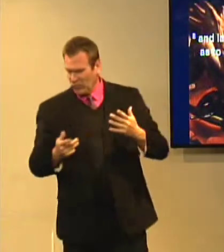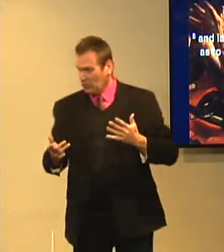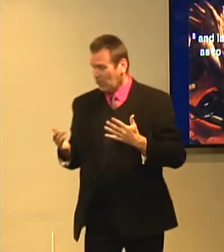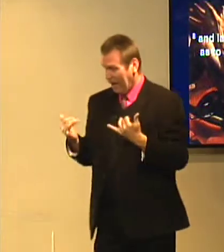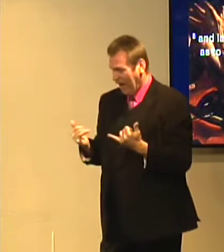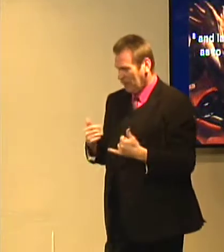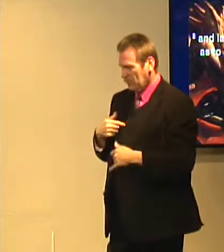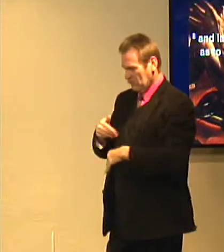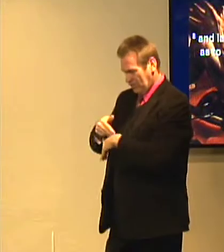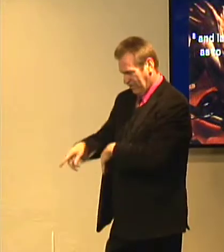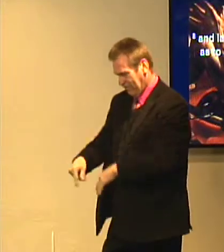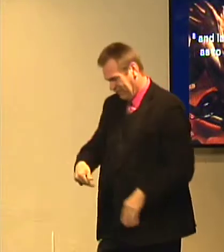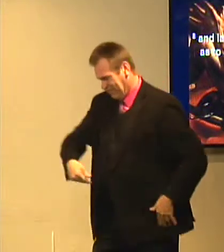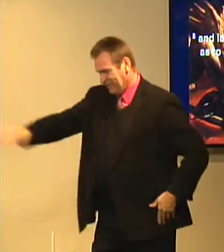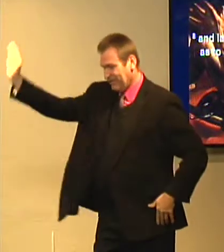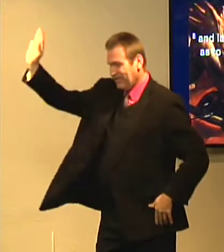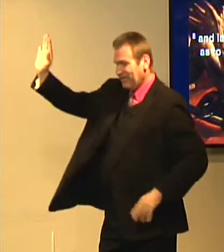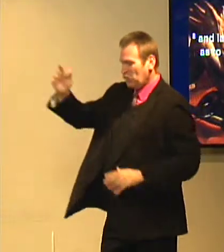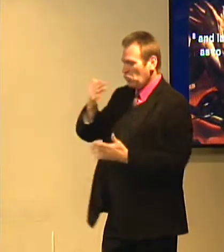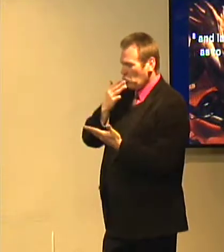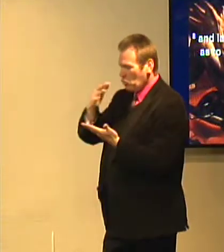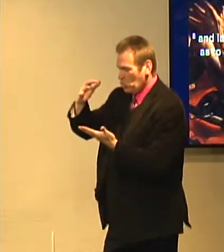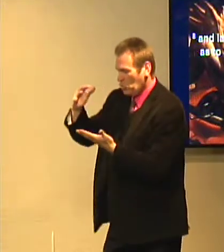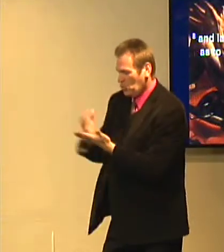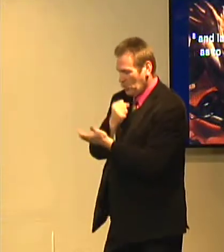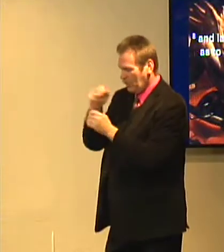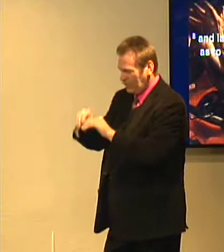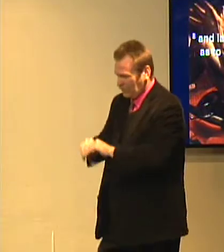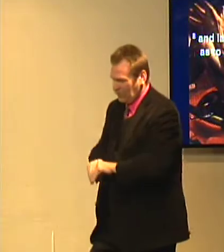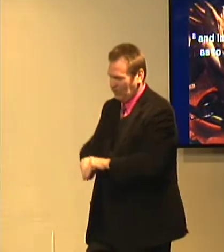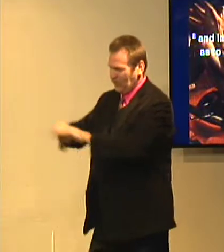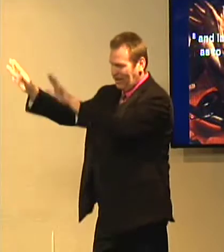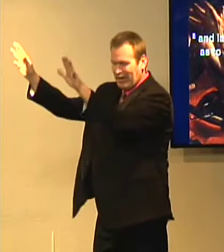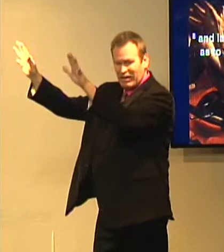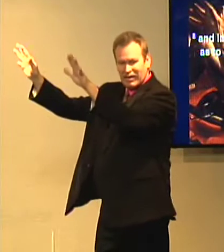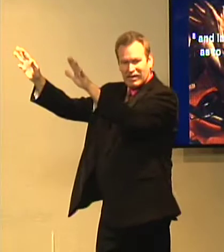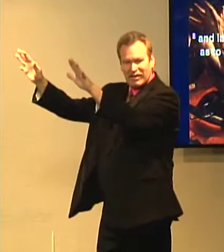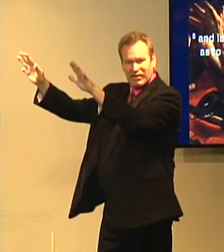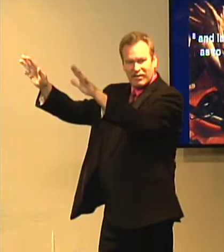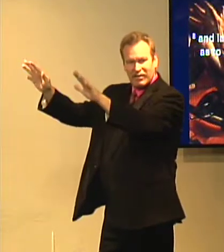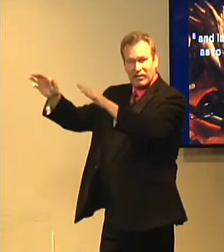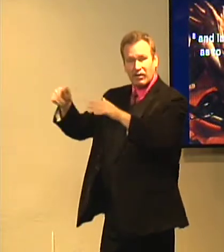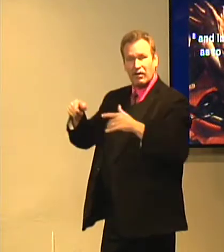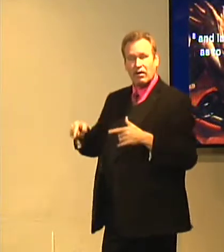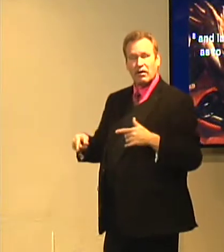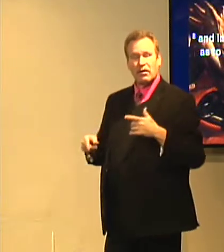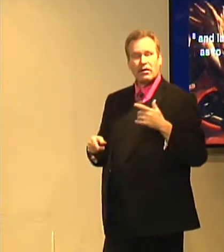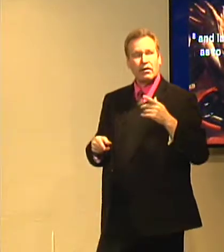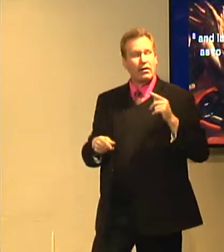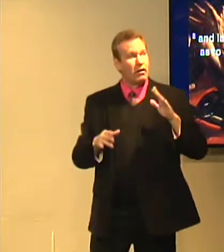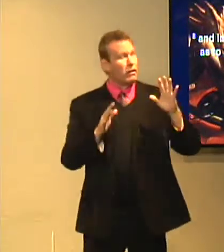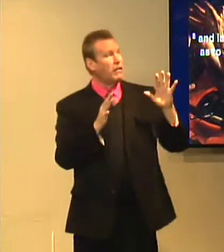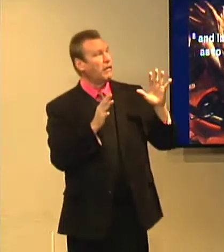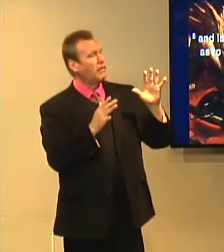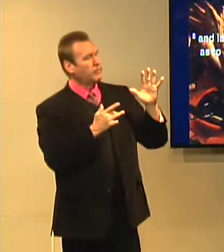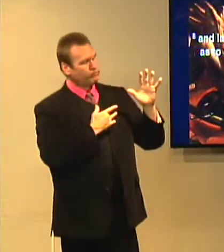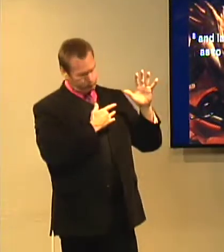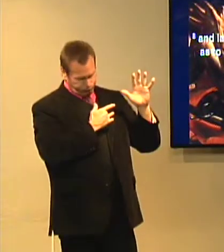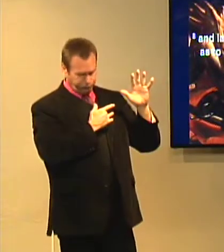so blinded by his glory, he could not see, told him at that time to go, leave, to